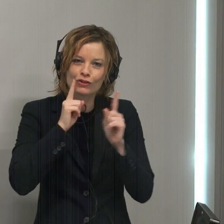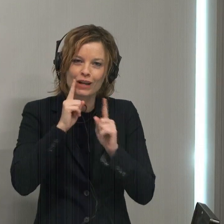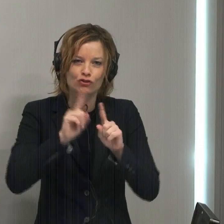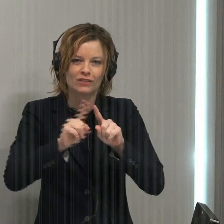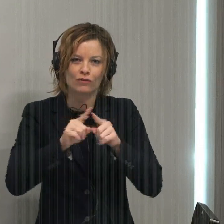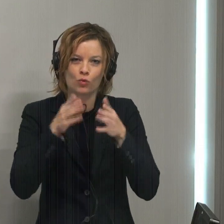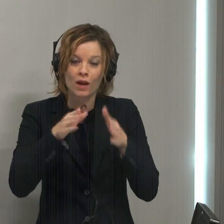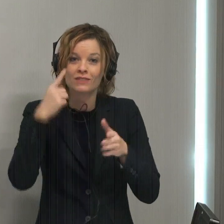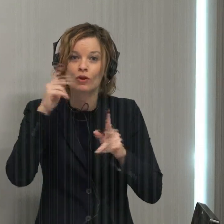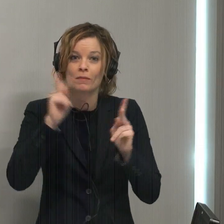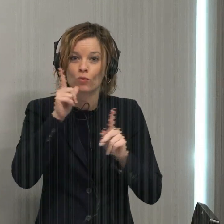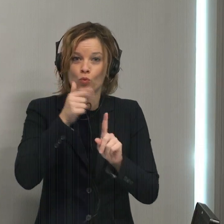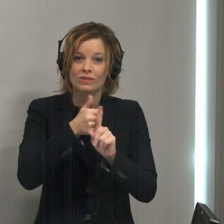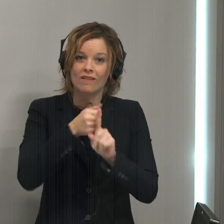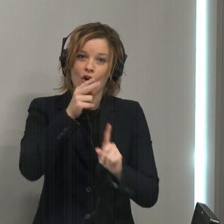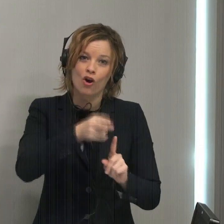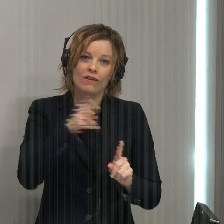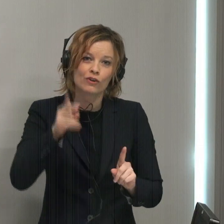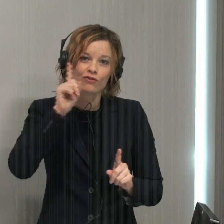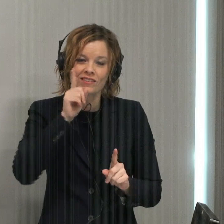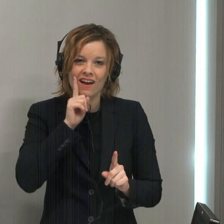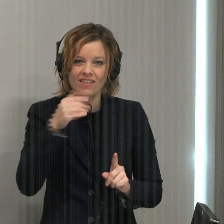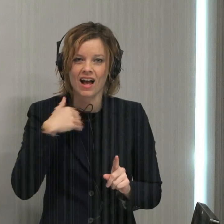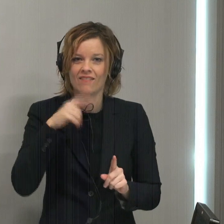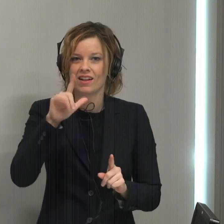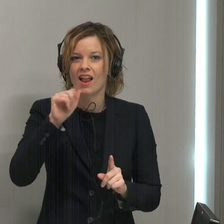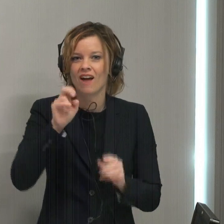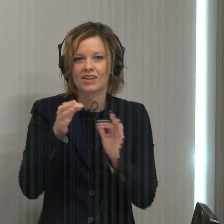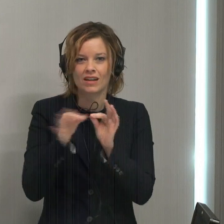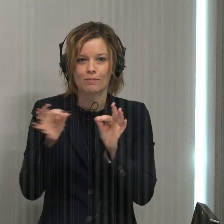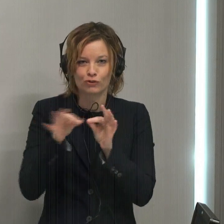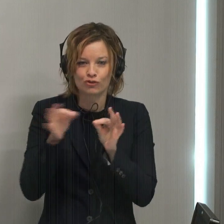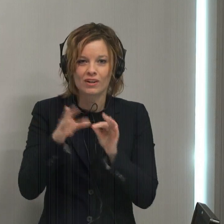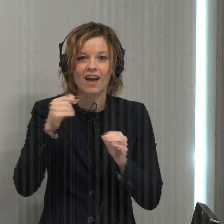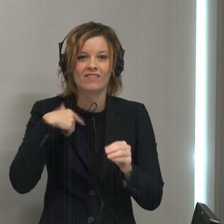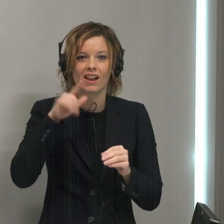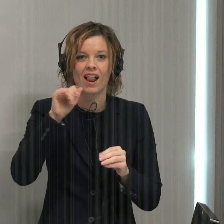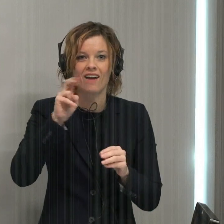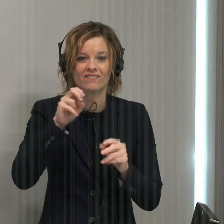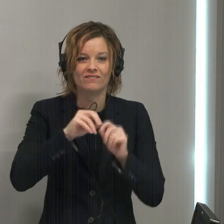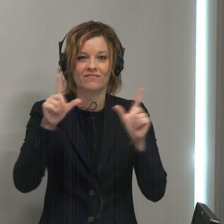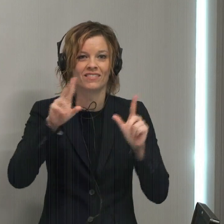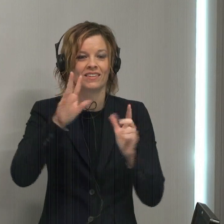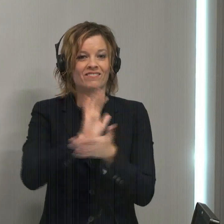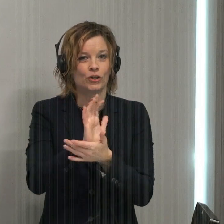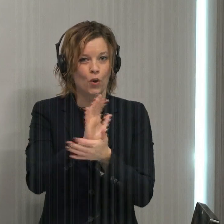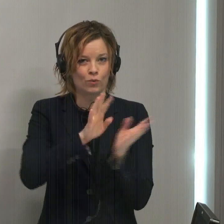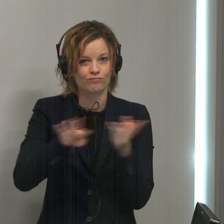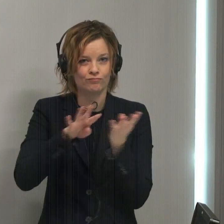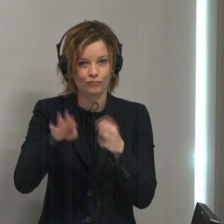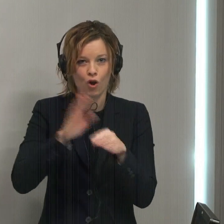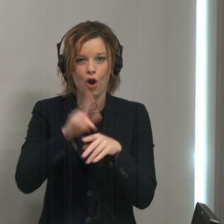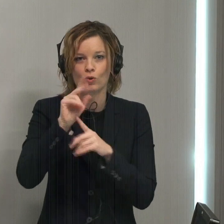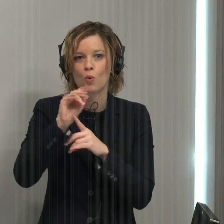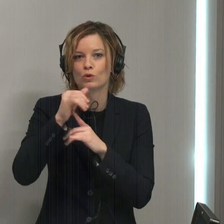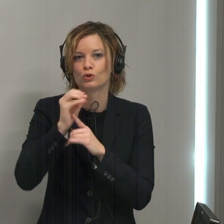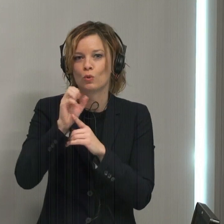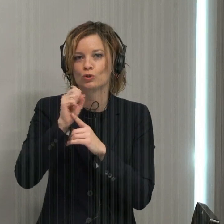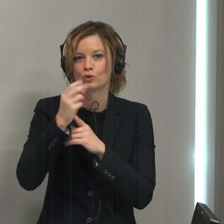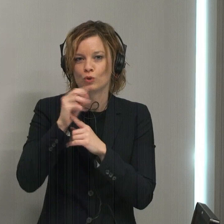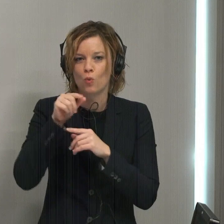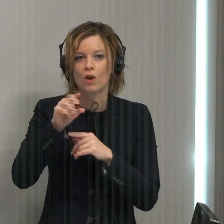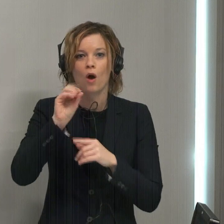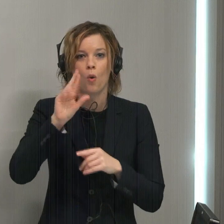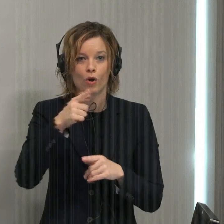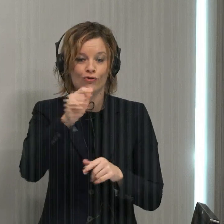of ways. For those who are hard-of-hearing or deaf, we have live captioning and a live video stream on our website, kojoshow.org. You can call us at